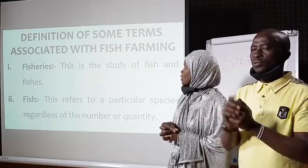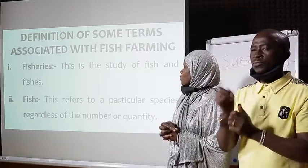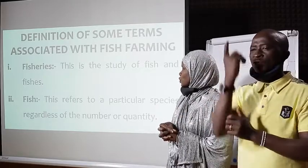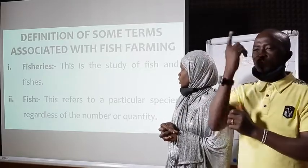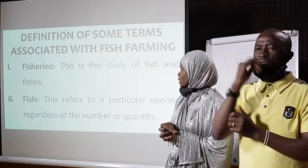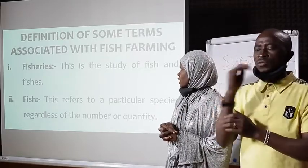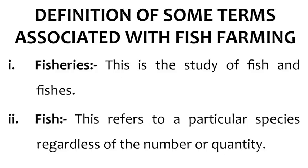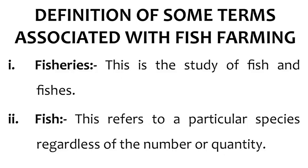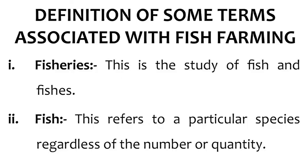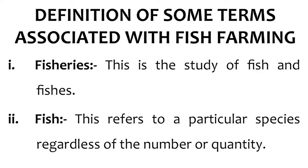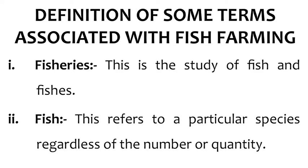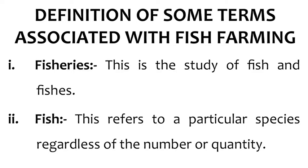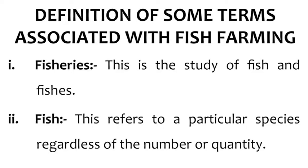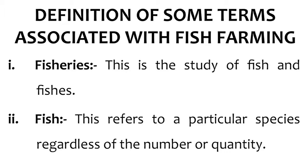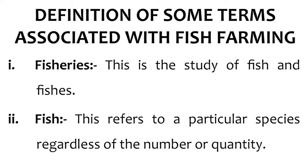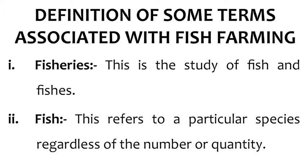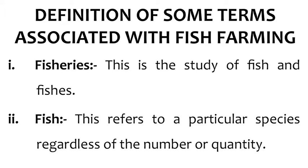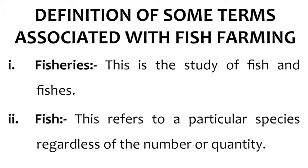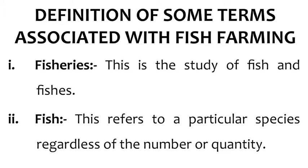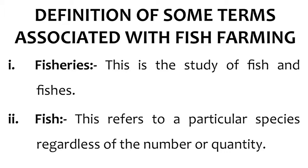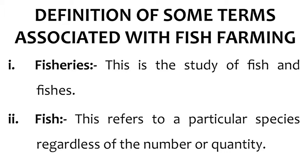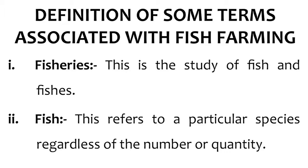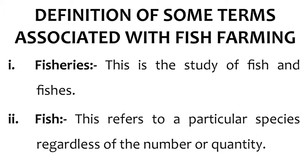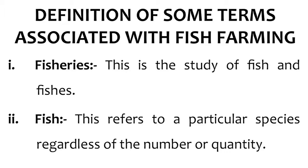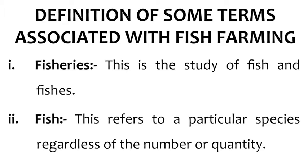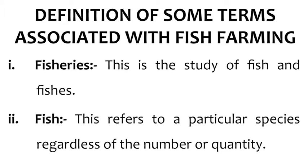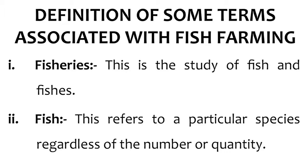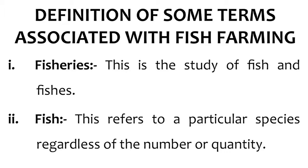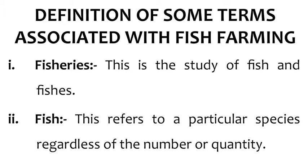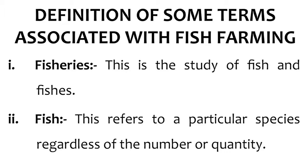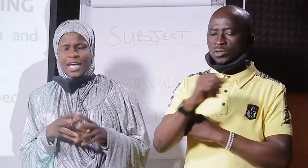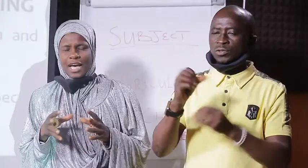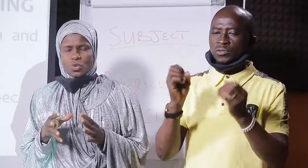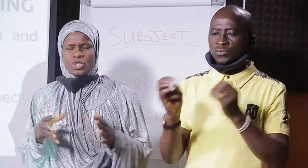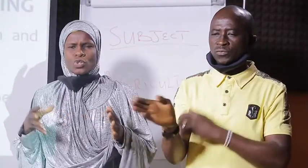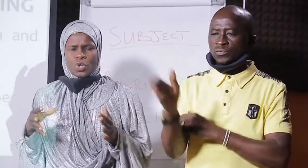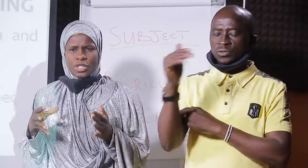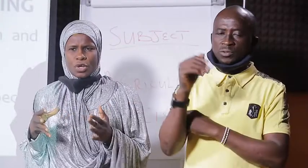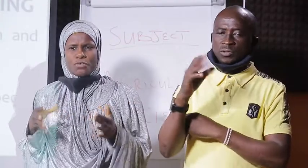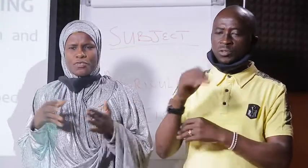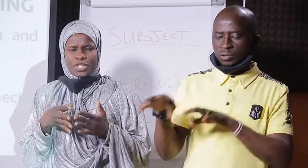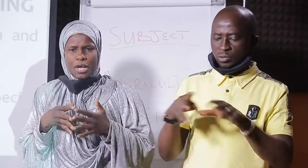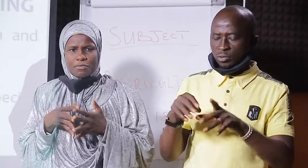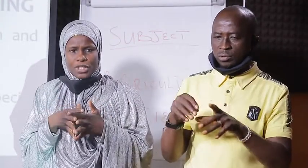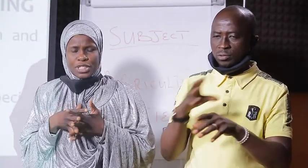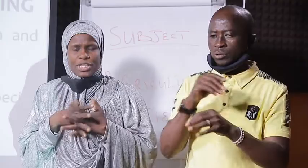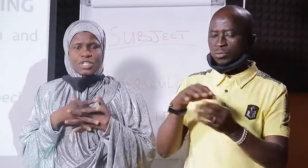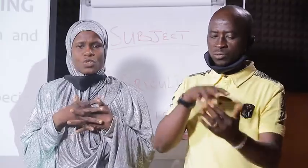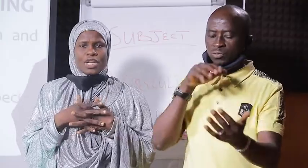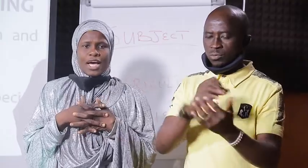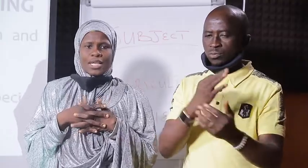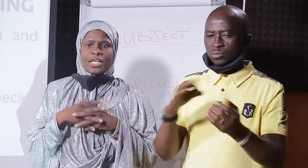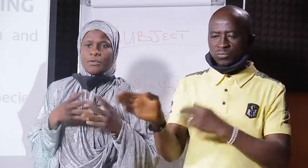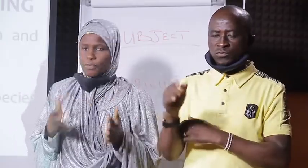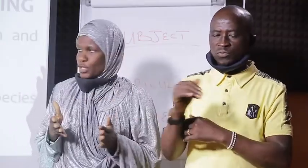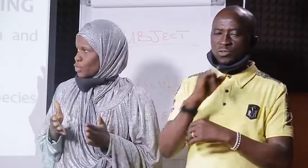first one is fisheries. Fisheries, this is the study of fish and fishes. The act or the study of fish and fishes, it